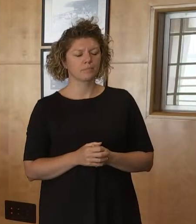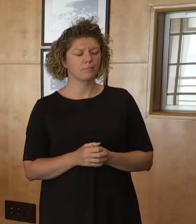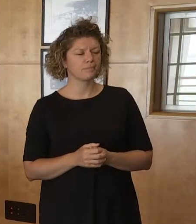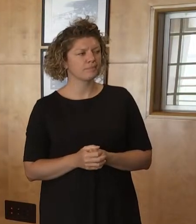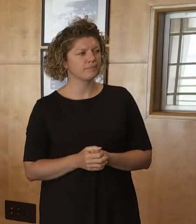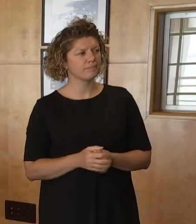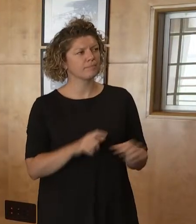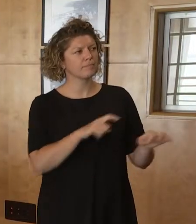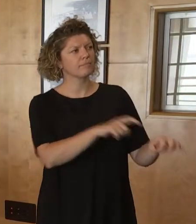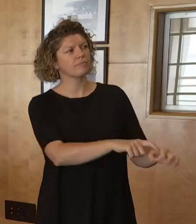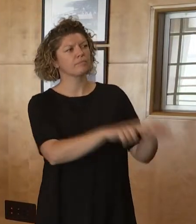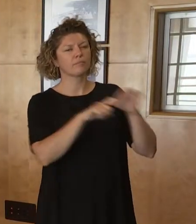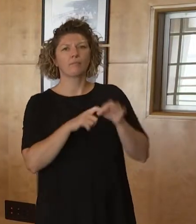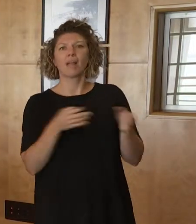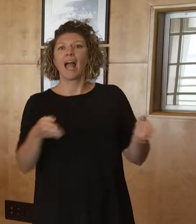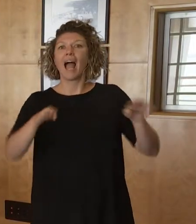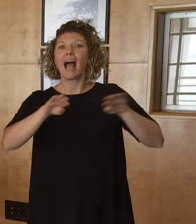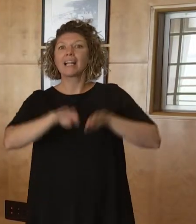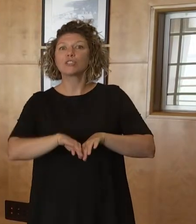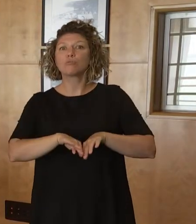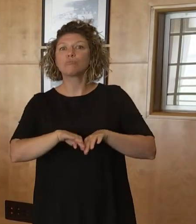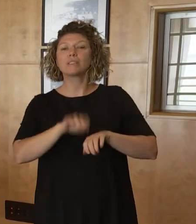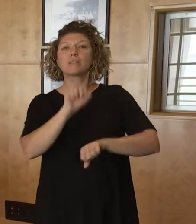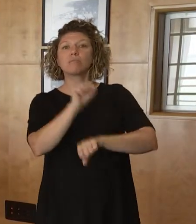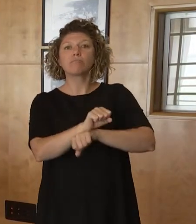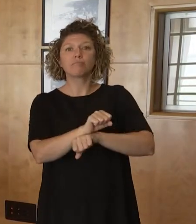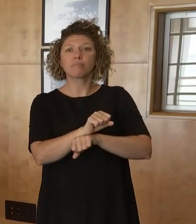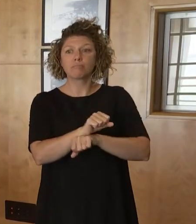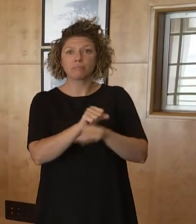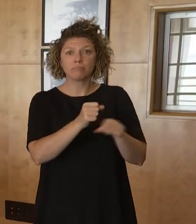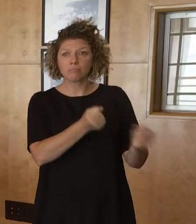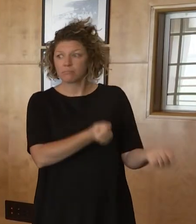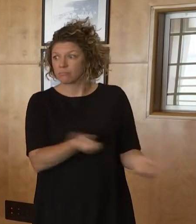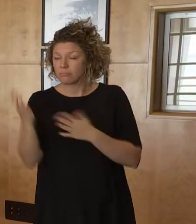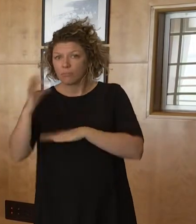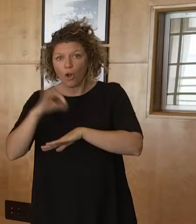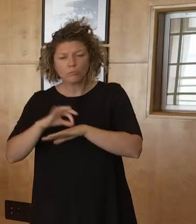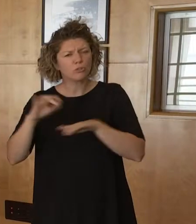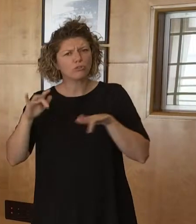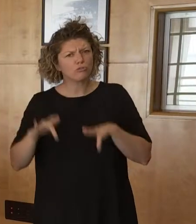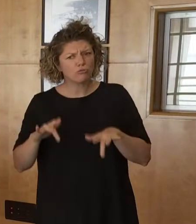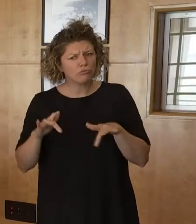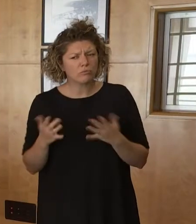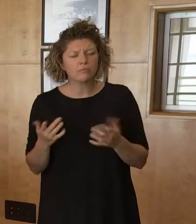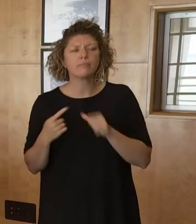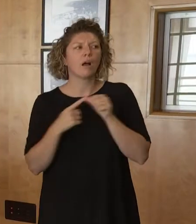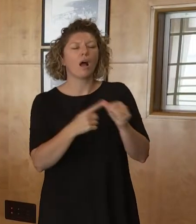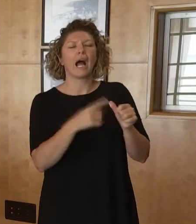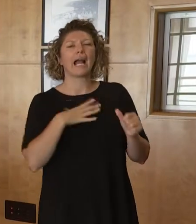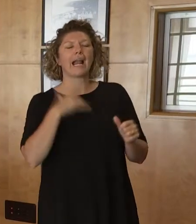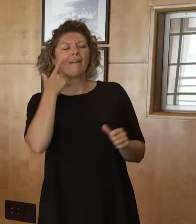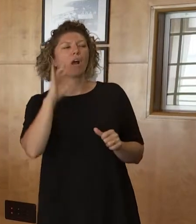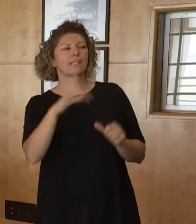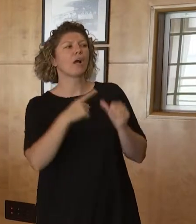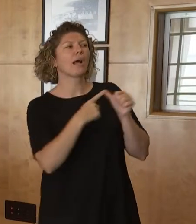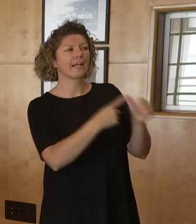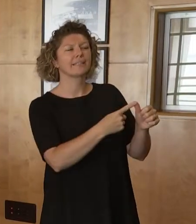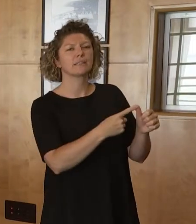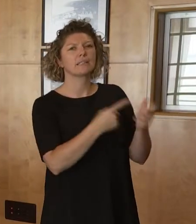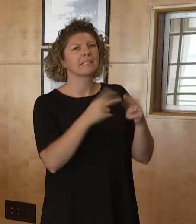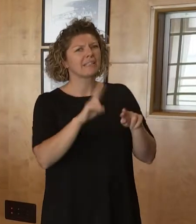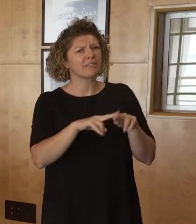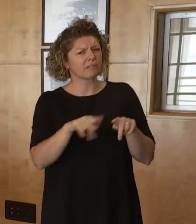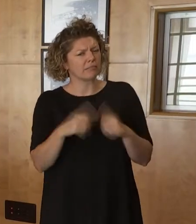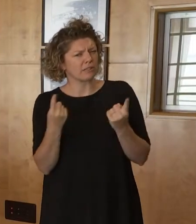correctional centre have been taken to hospital? I haven't been advised that any have been taken to hospital. I'll clarify that and make sure if there is a